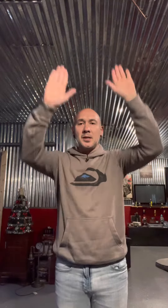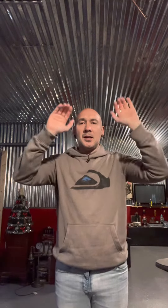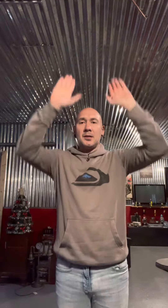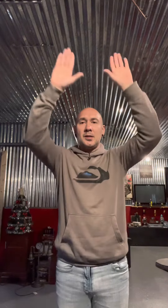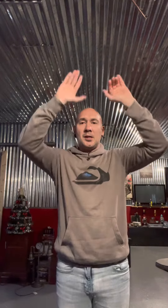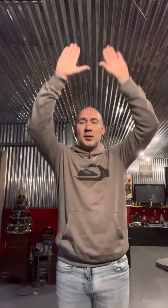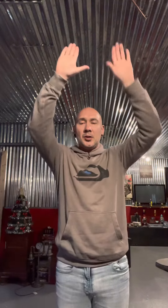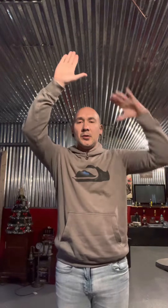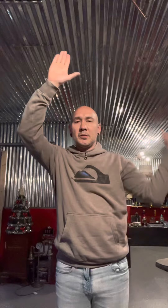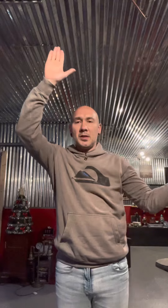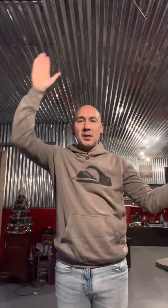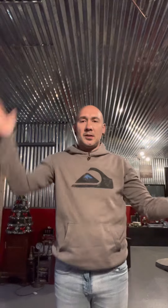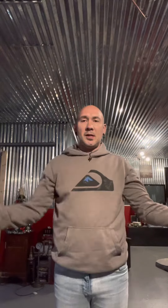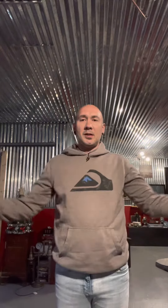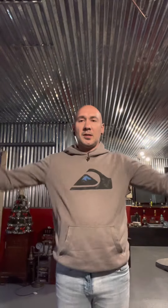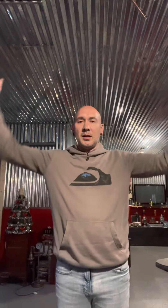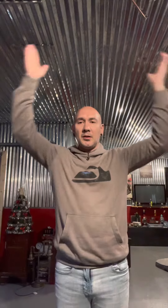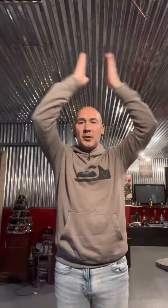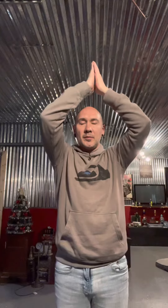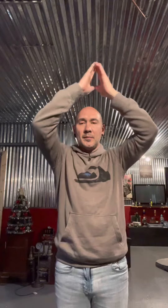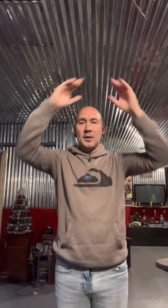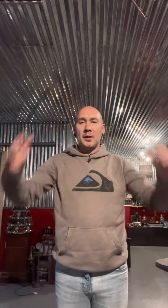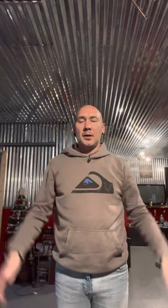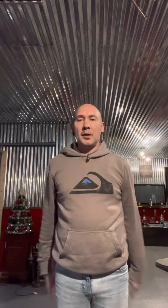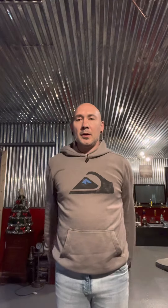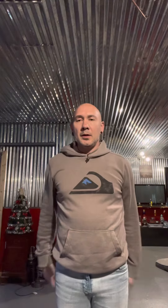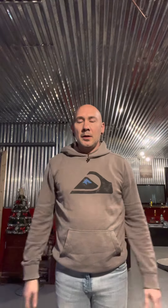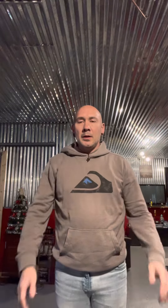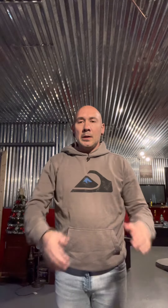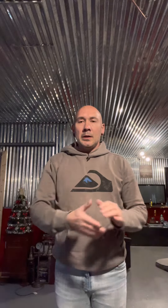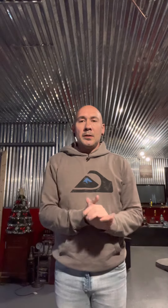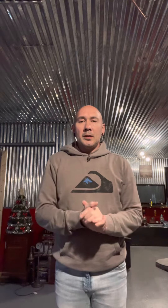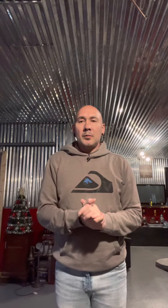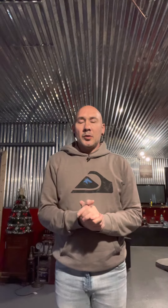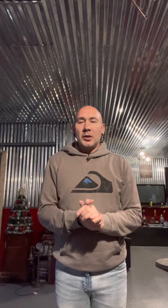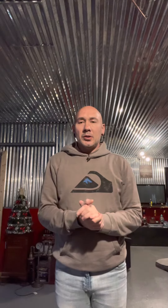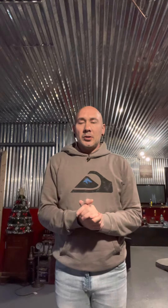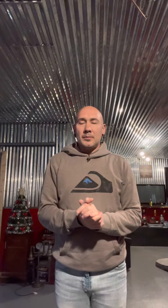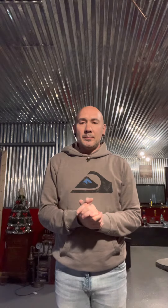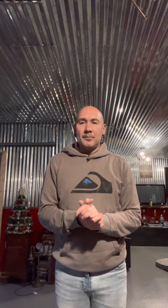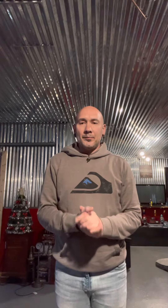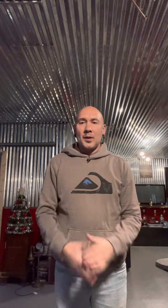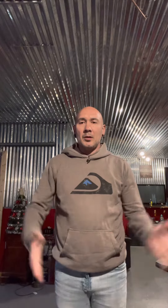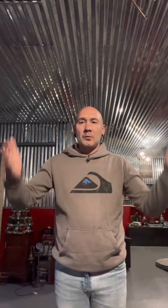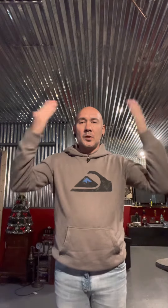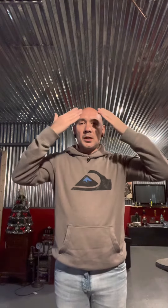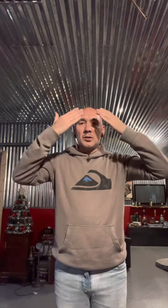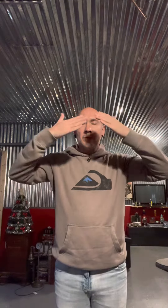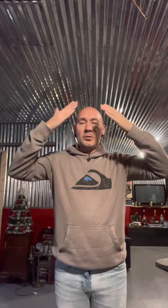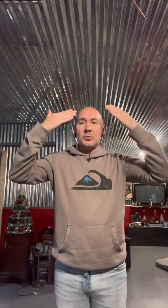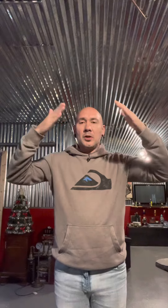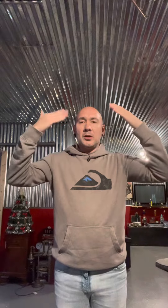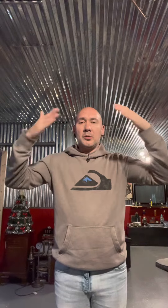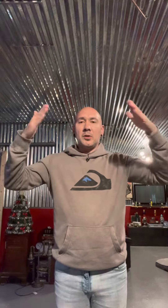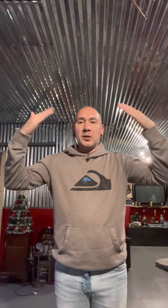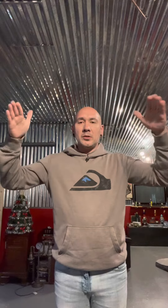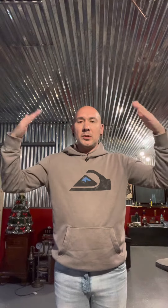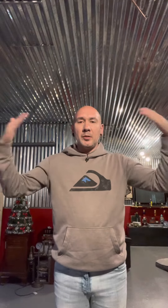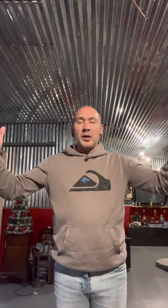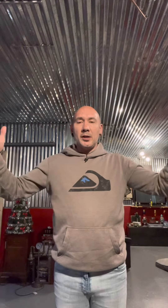take, take it all. Take, take, take it all. Then the bridge, running to the one who heals the blind,